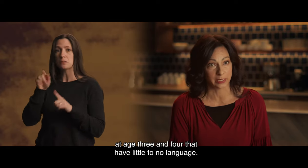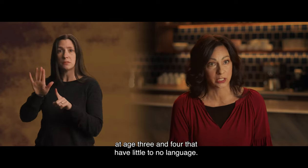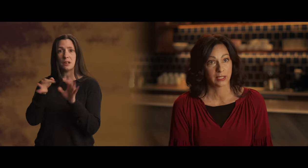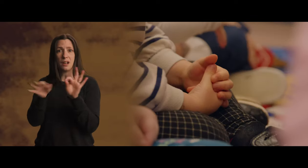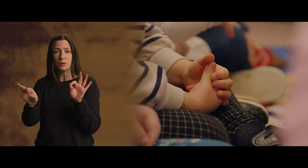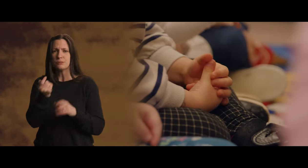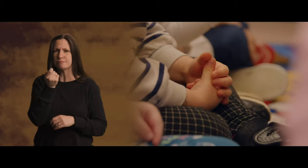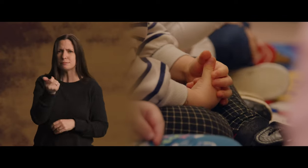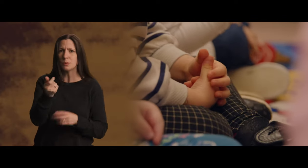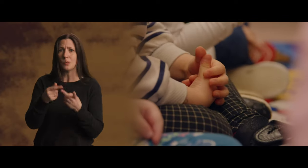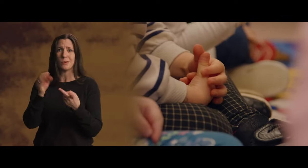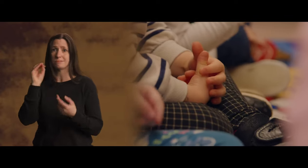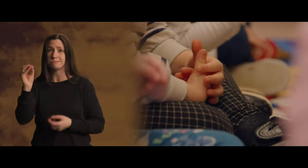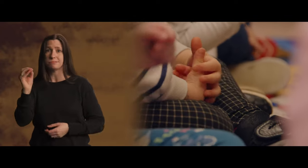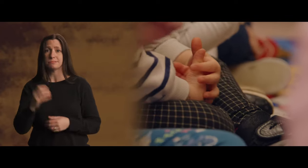no language.